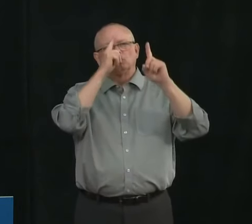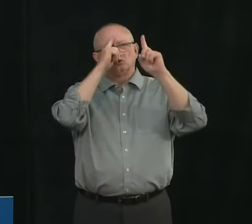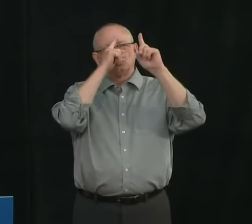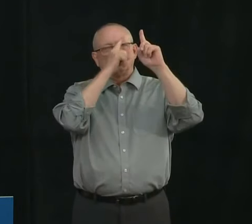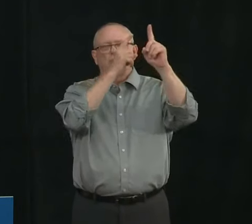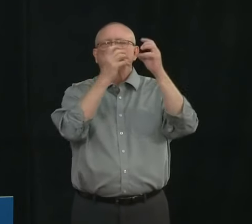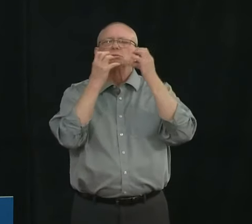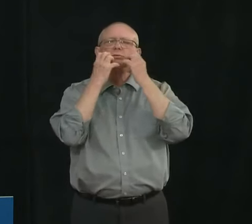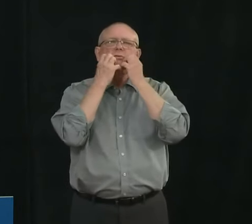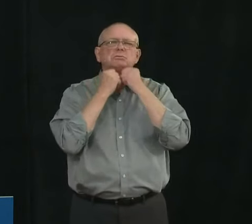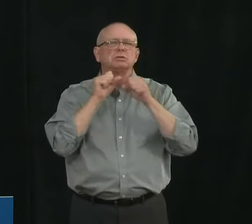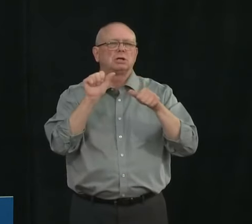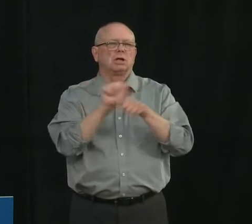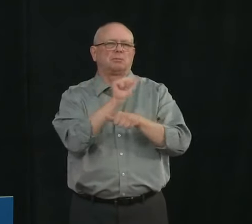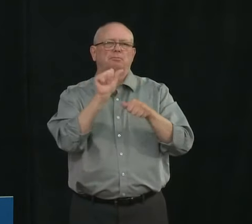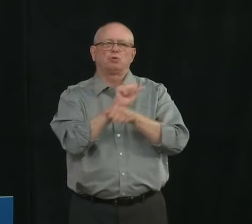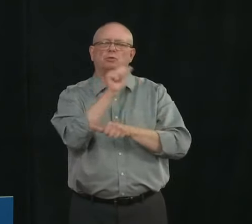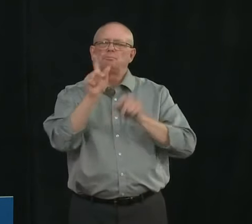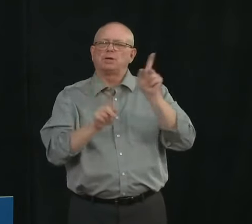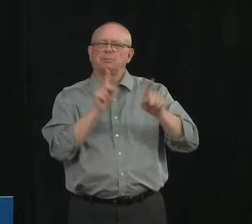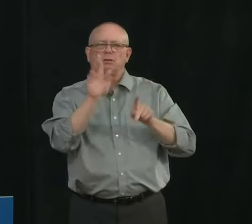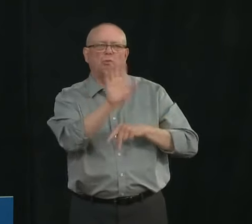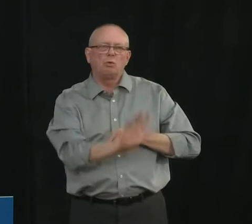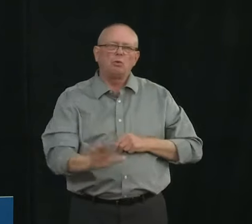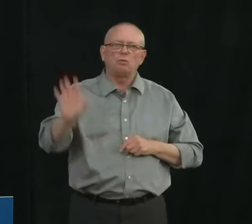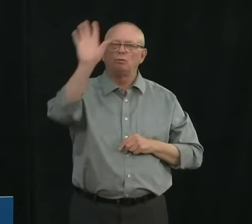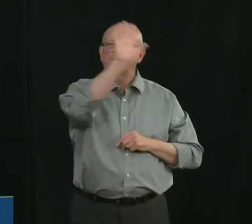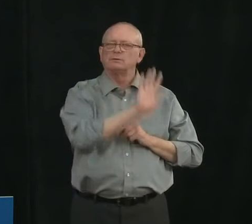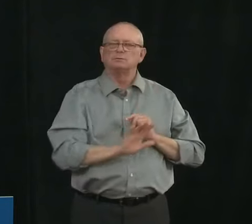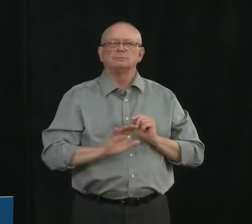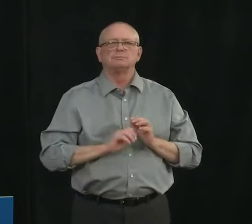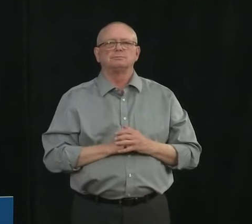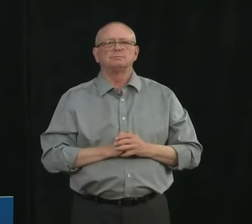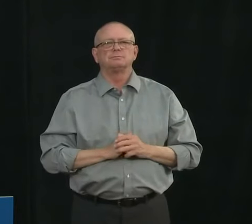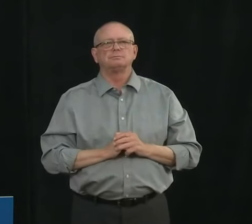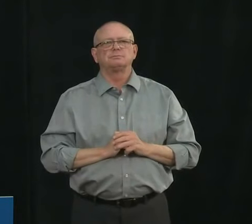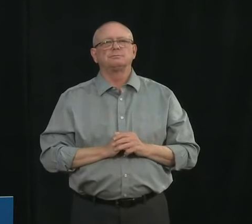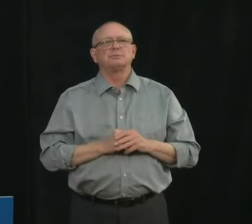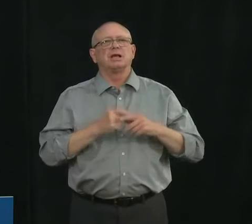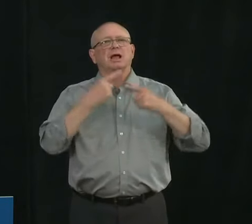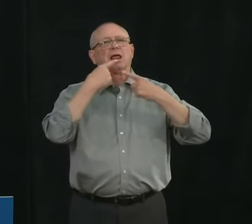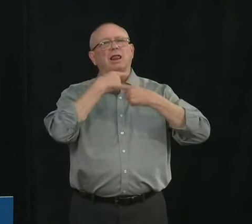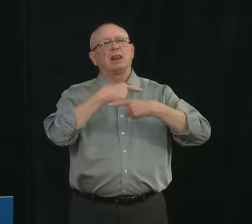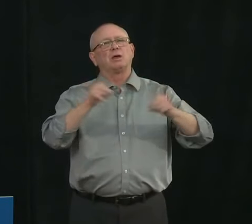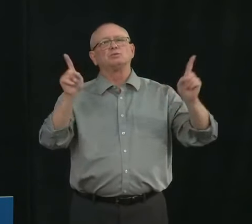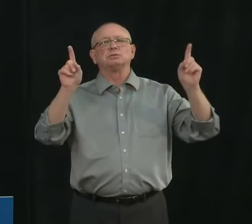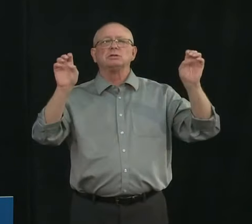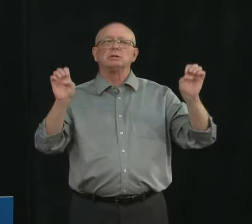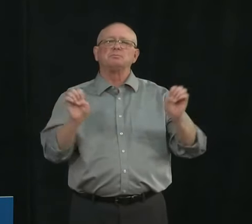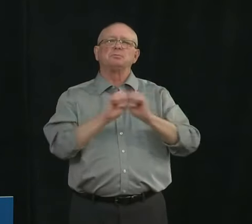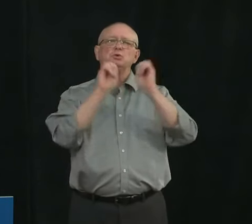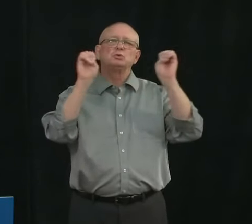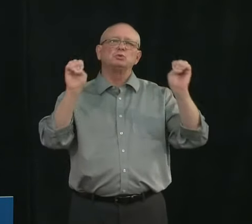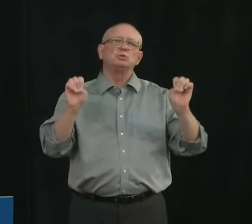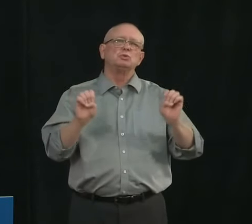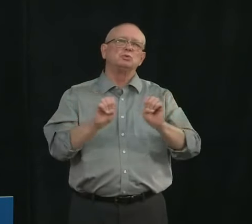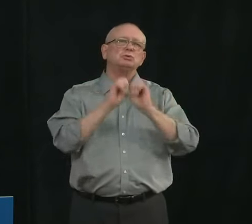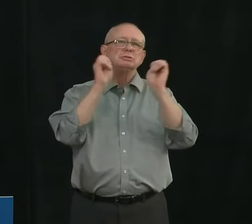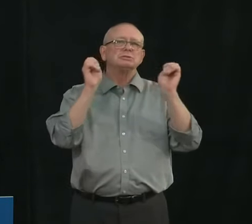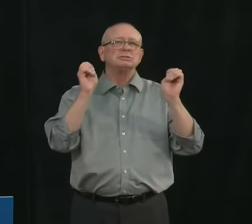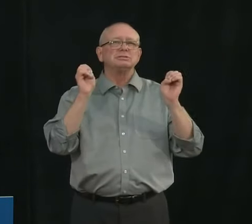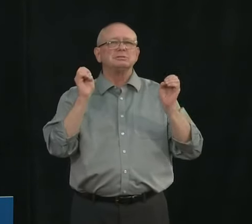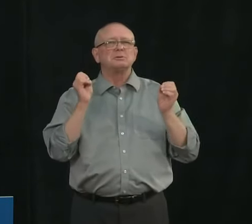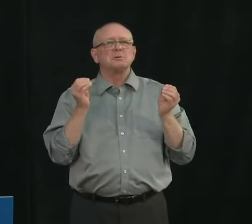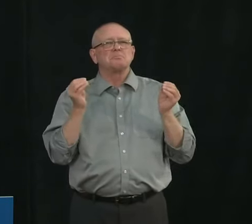the emergency really is a measure that allows a significant and rapid